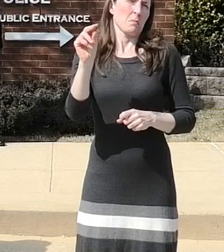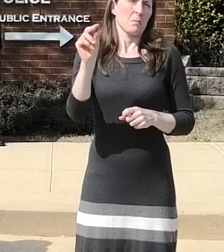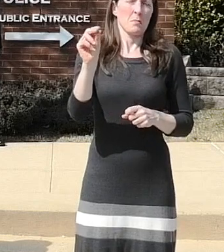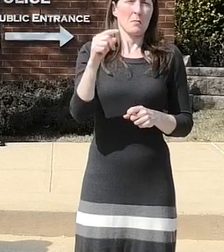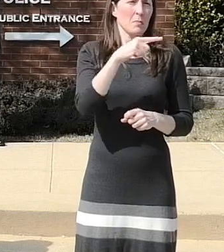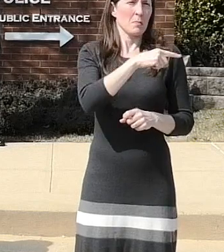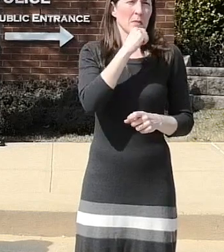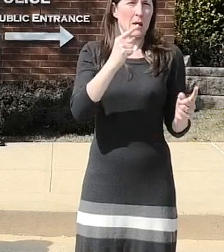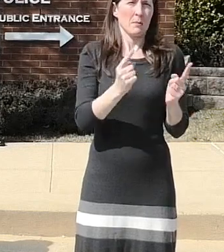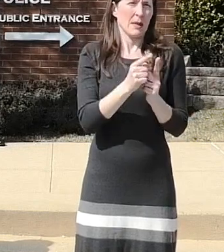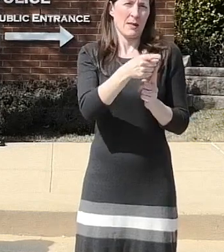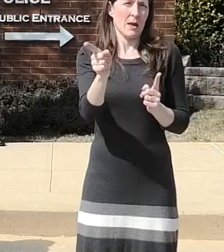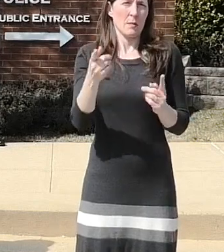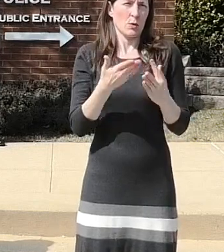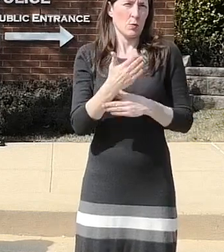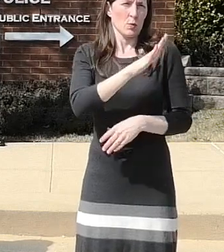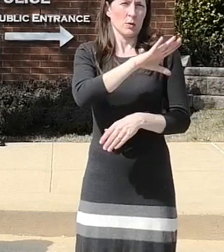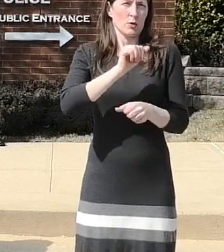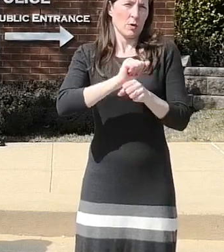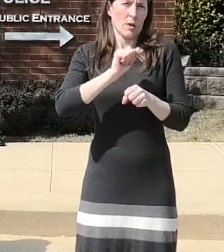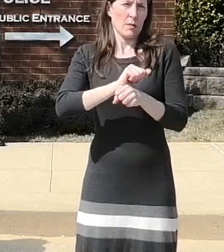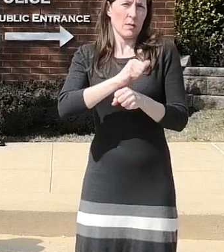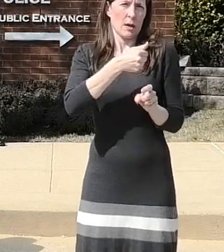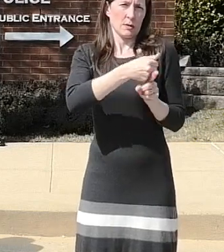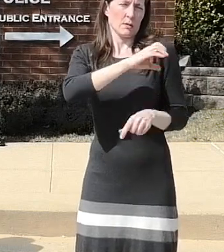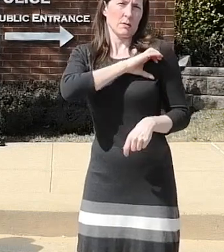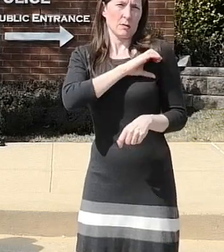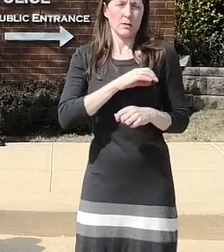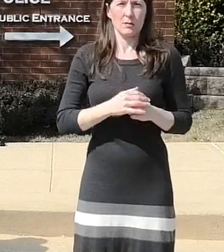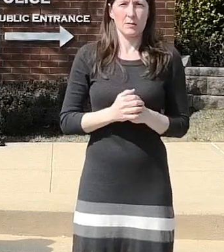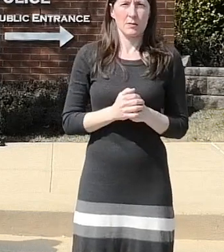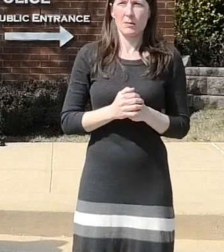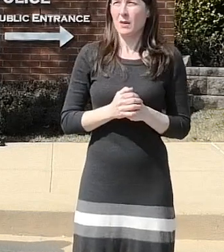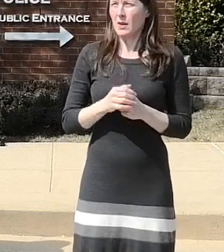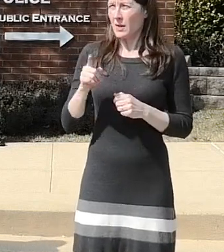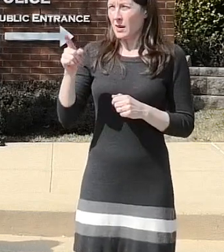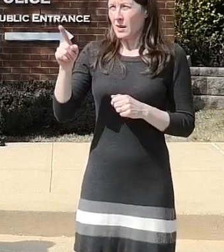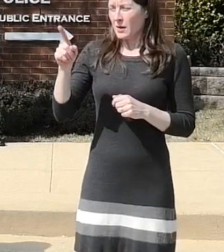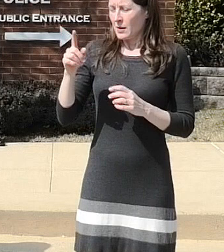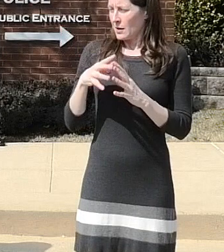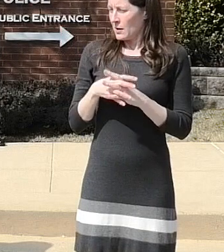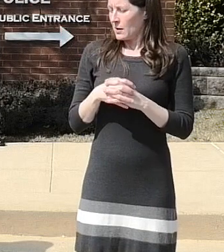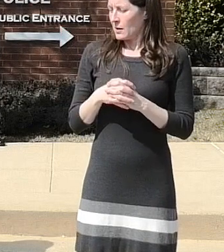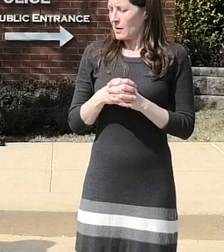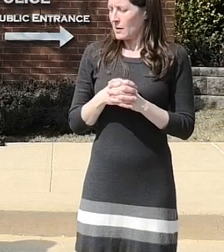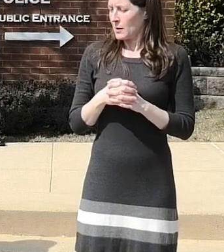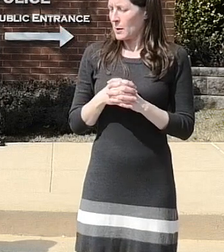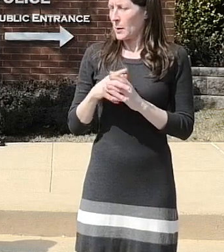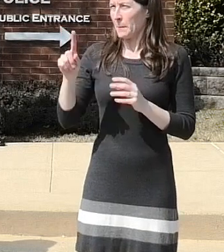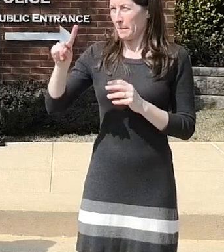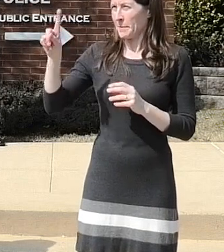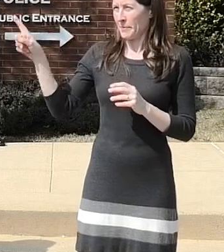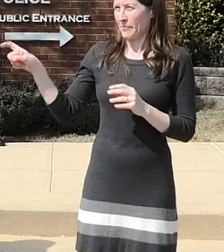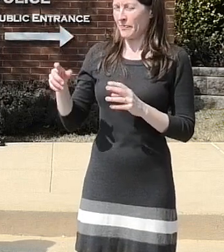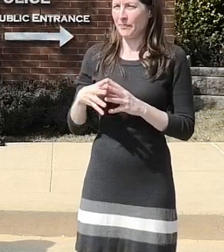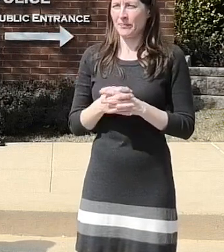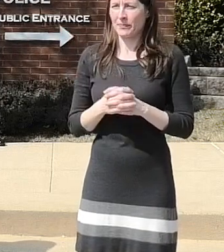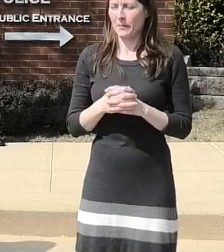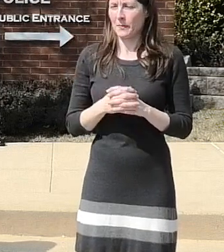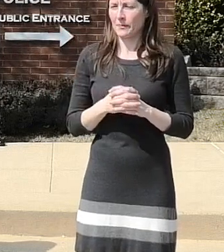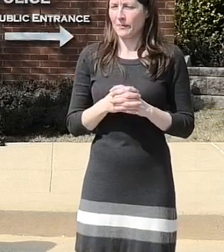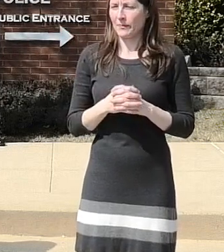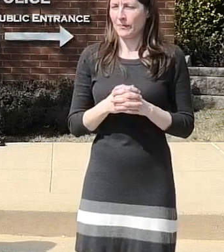to that and can you give us the nature of uh his resignation because all of these fires